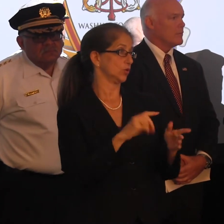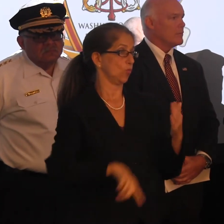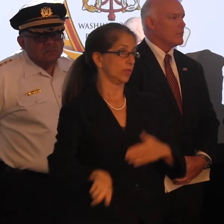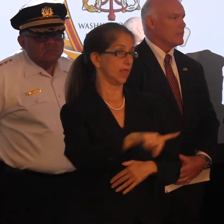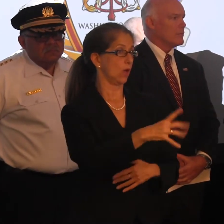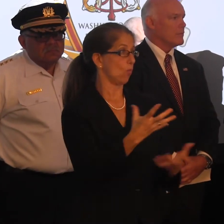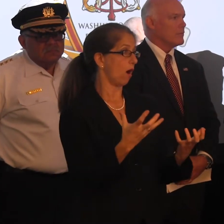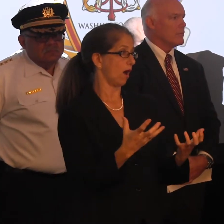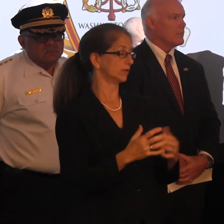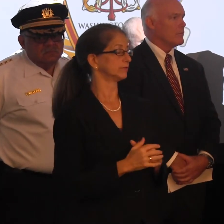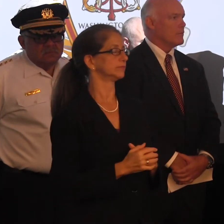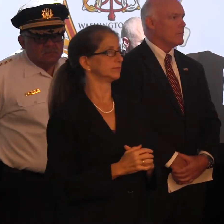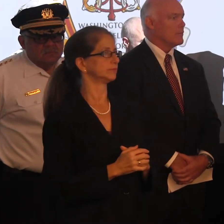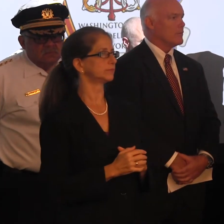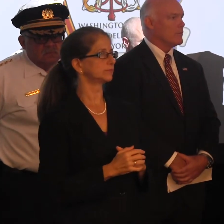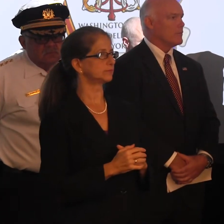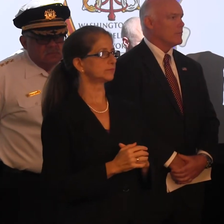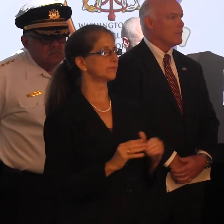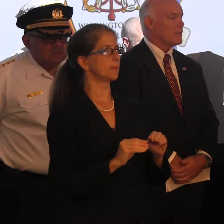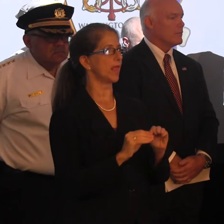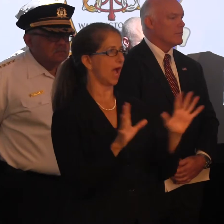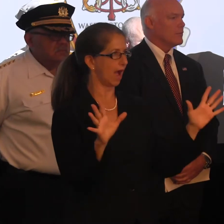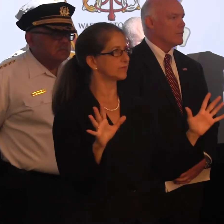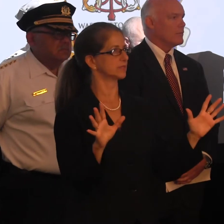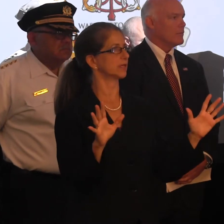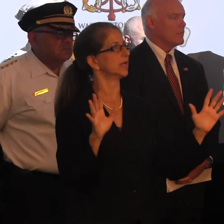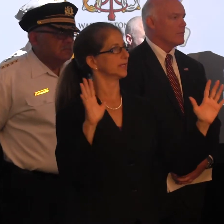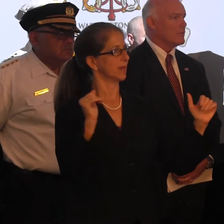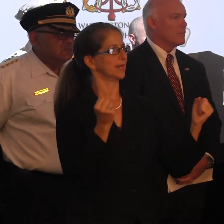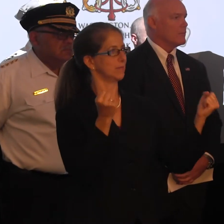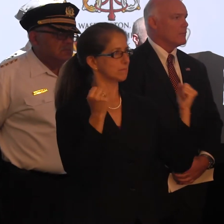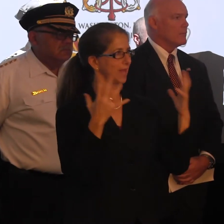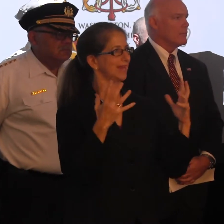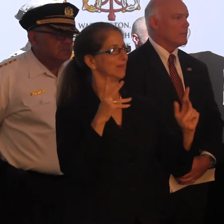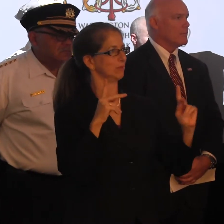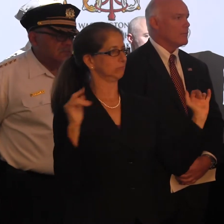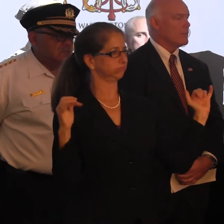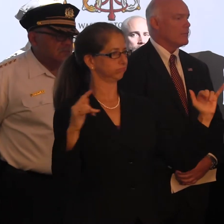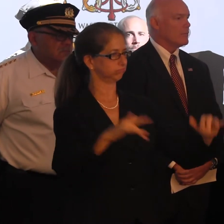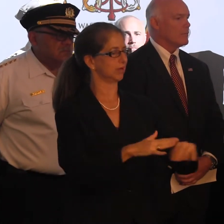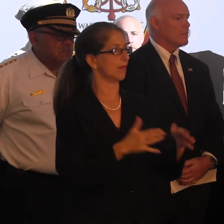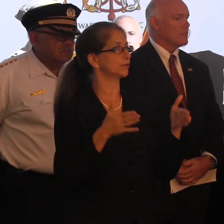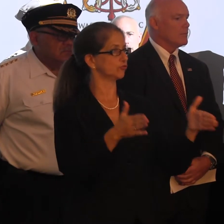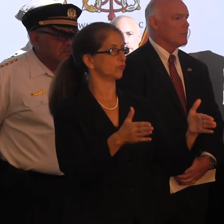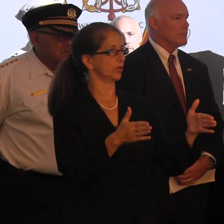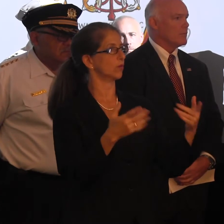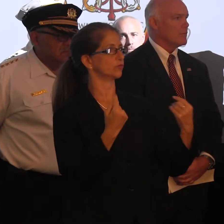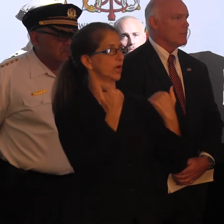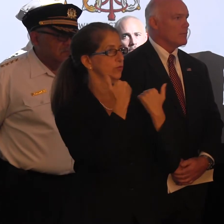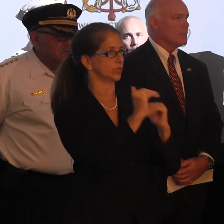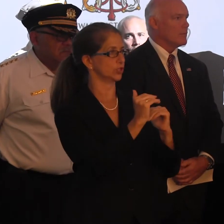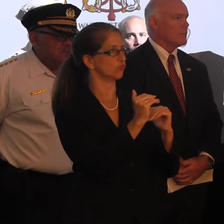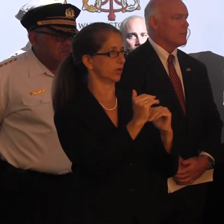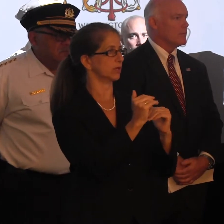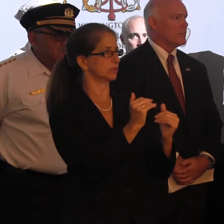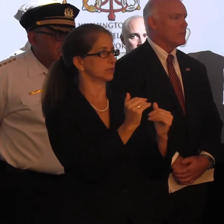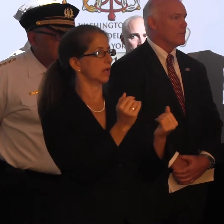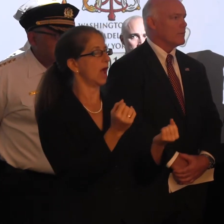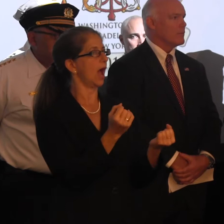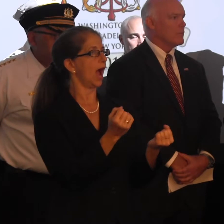want. Obviously, with anticipated crowds on the streets, we have tried to restrict vehicular